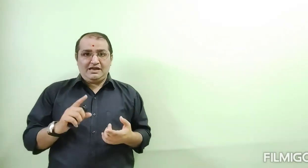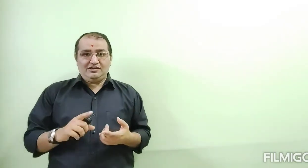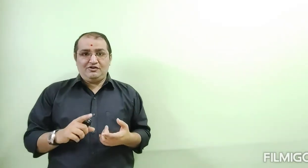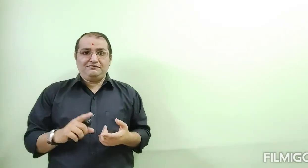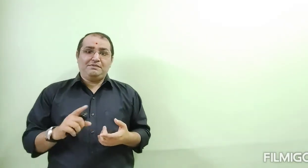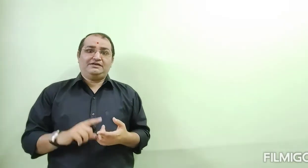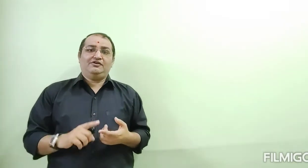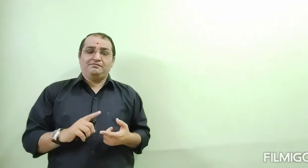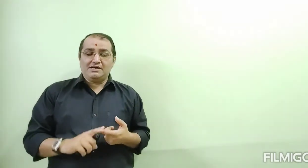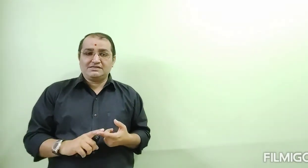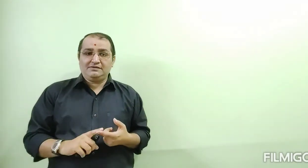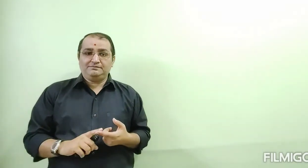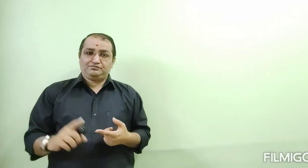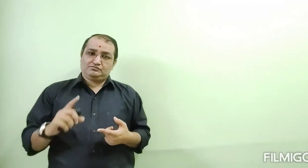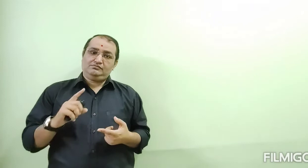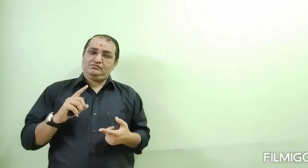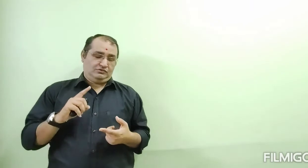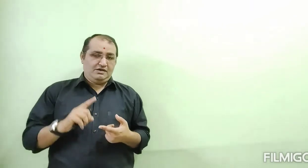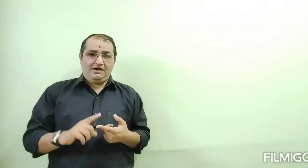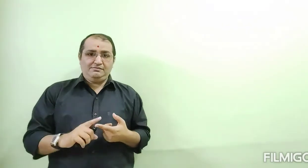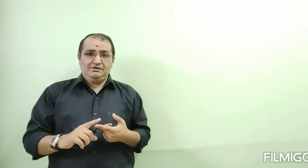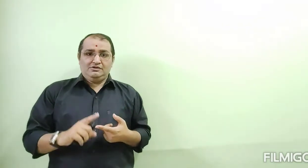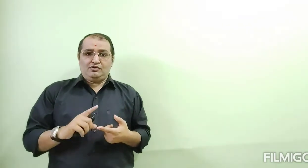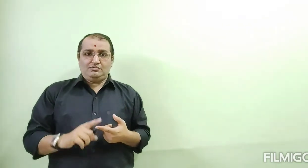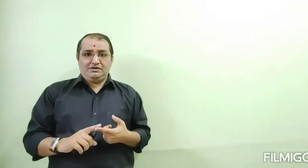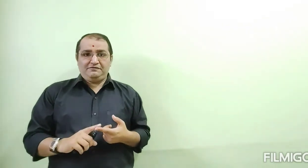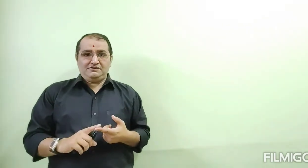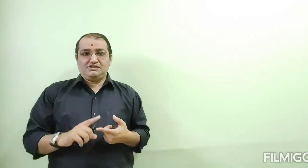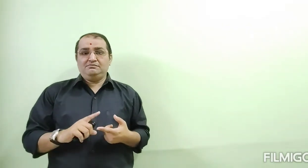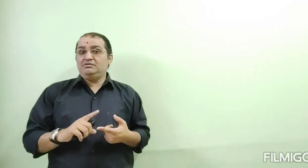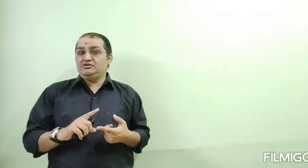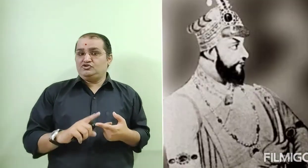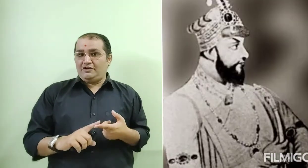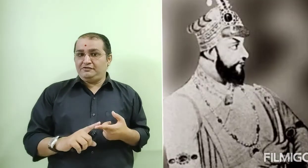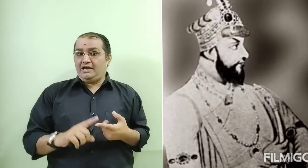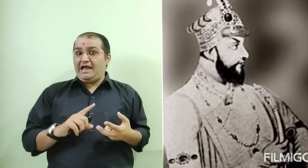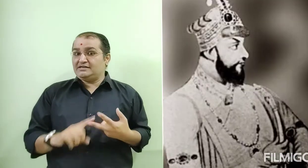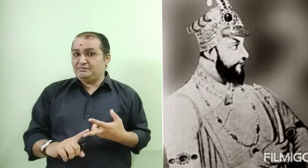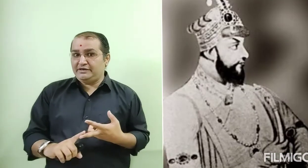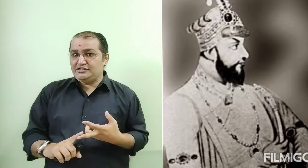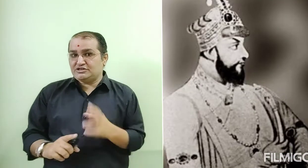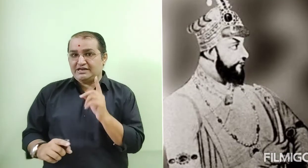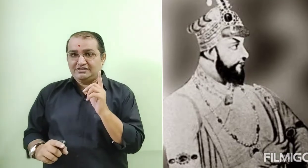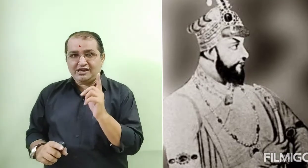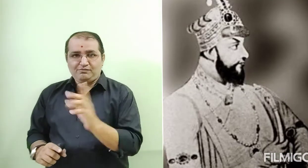end of the Battle of Baksar, Nabaab, Meir Jafar and the Britishers get jackpot.